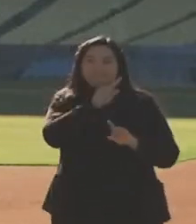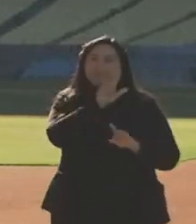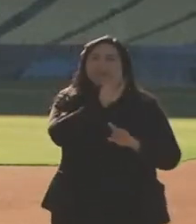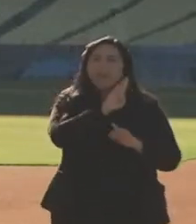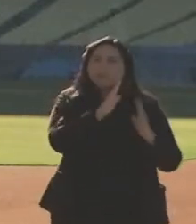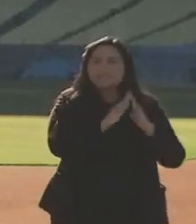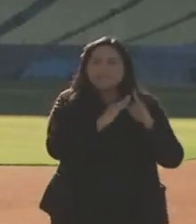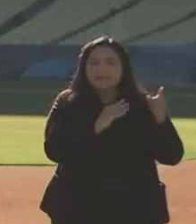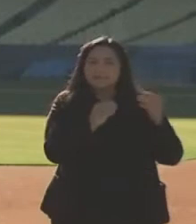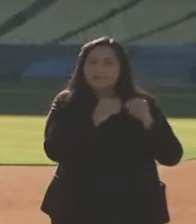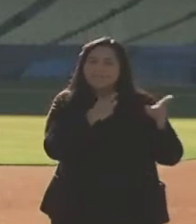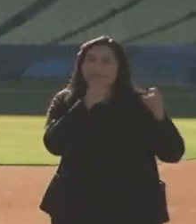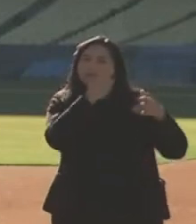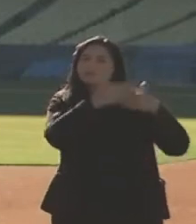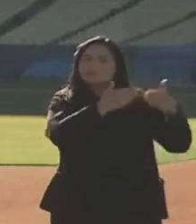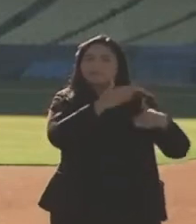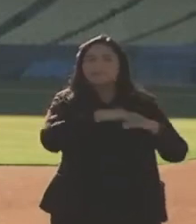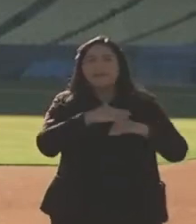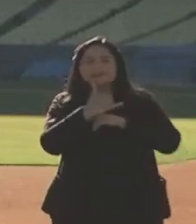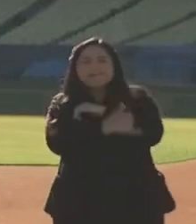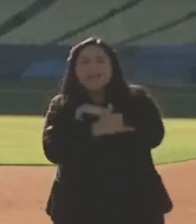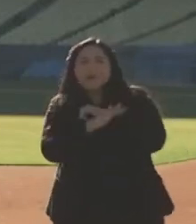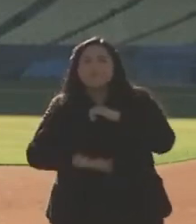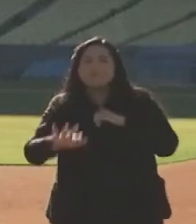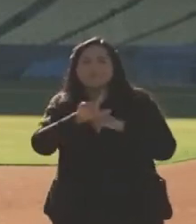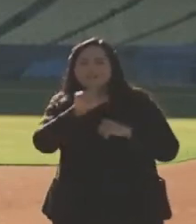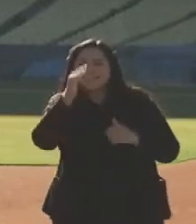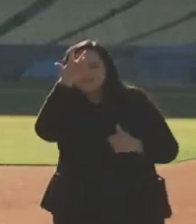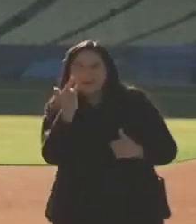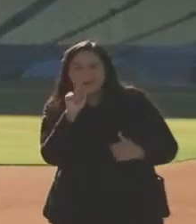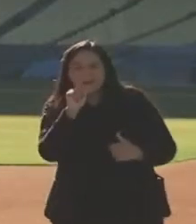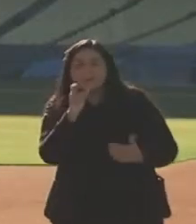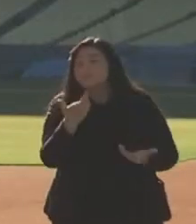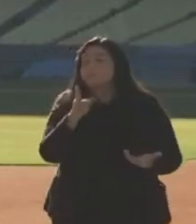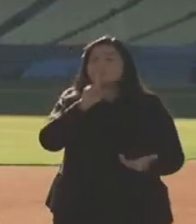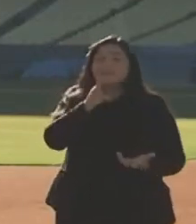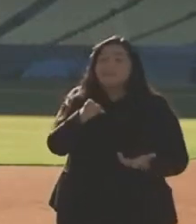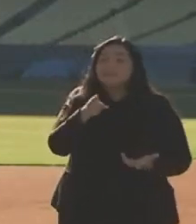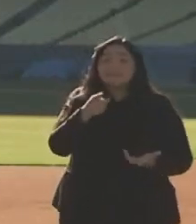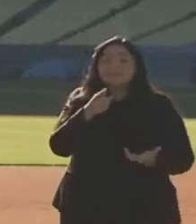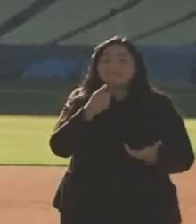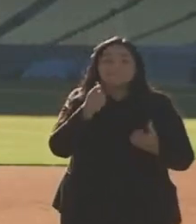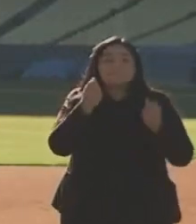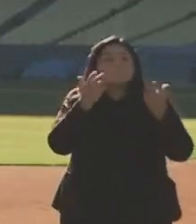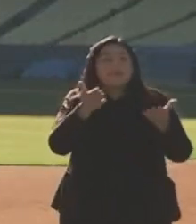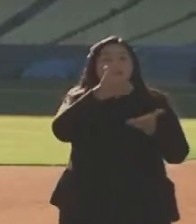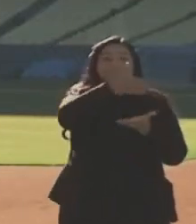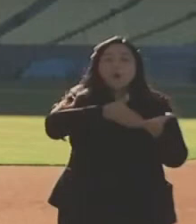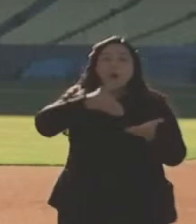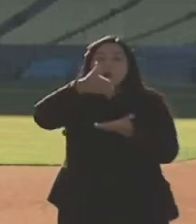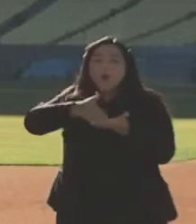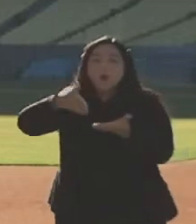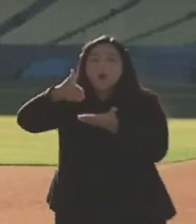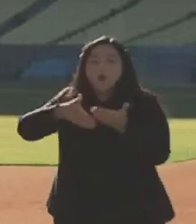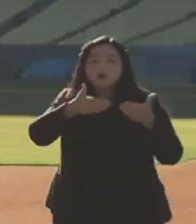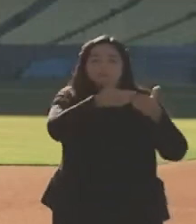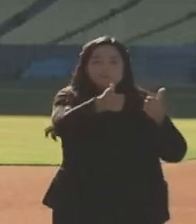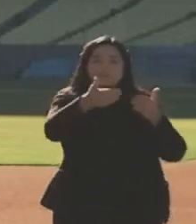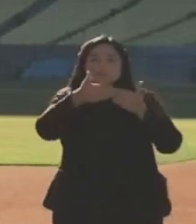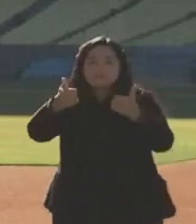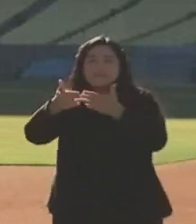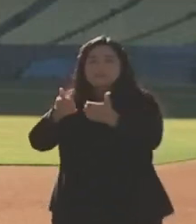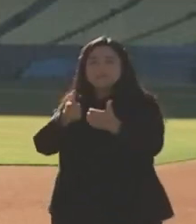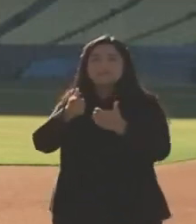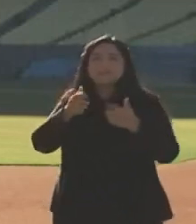moved quicker than the rest of the county. right. A lot of places. The reality is, we're many parts, but one body. And the fact is,